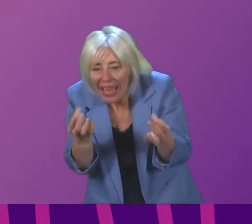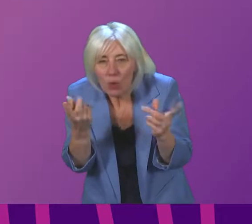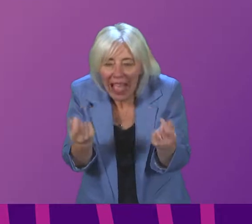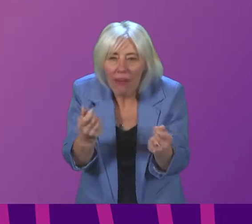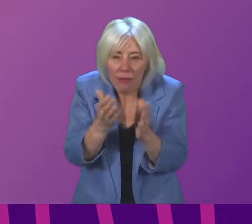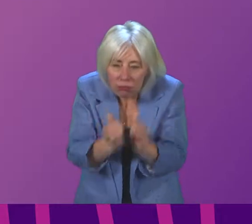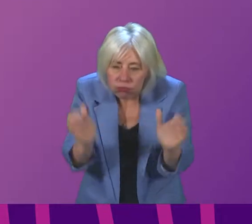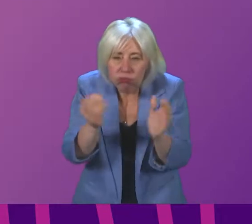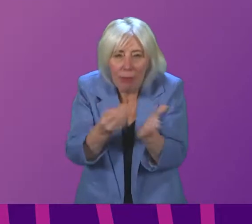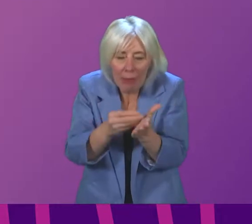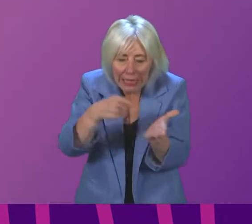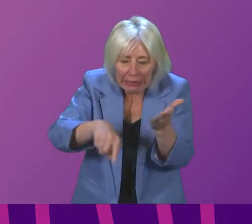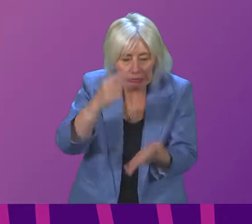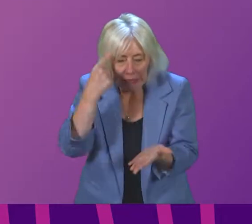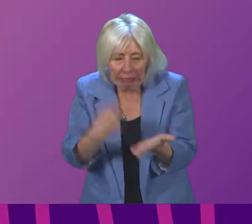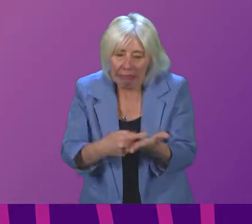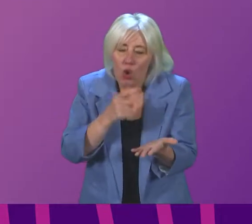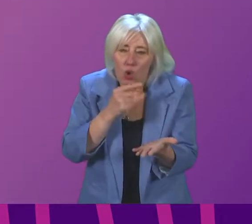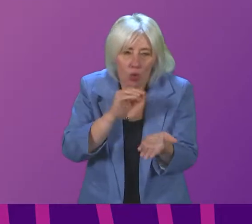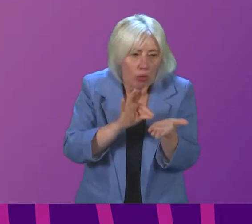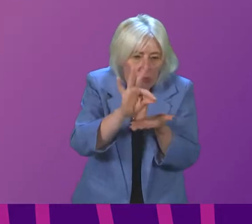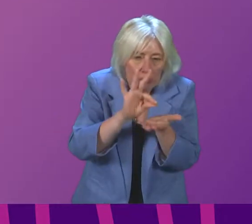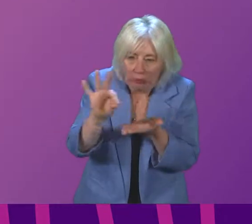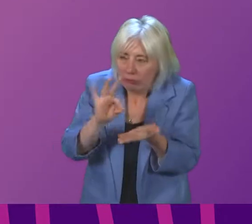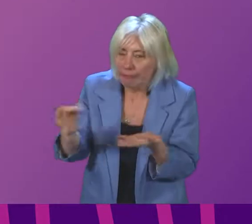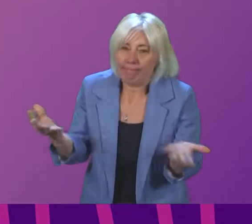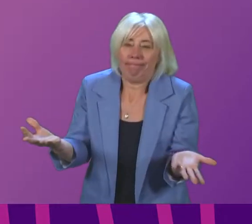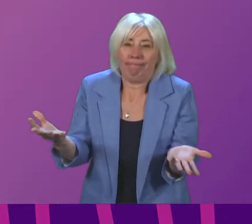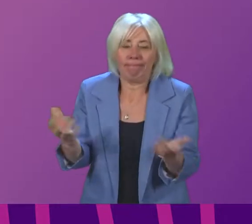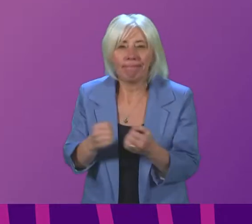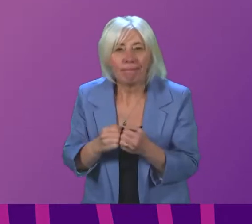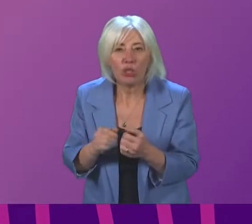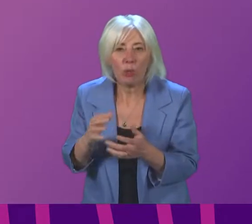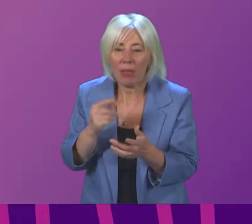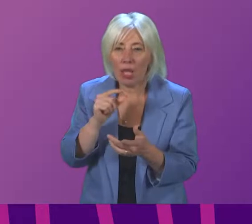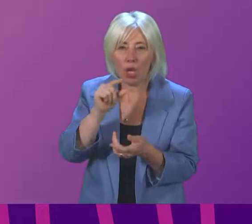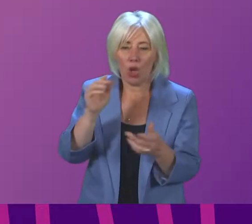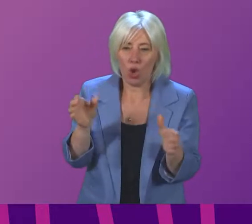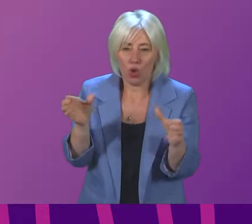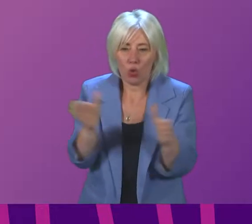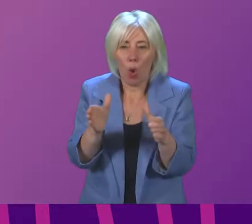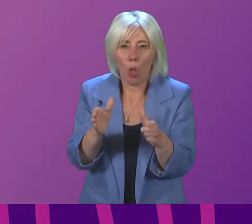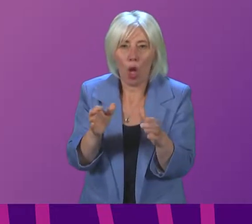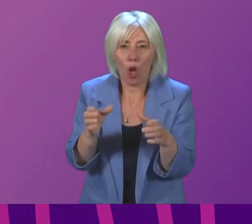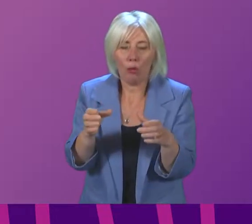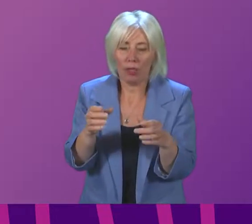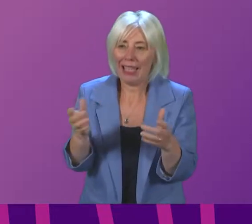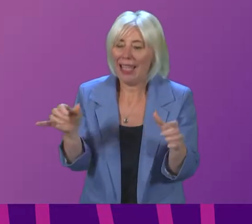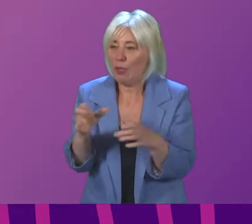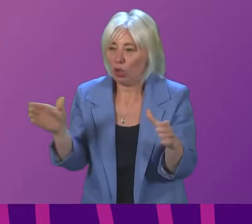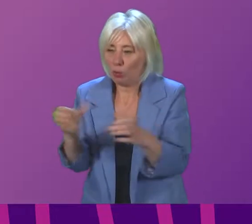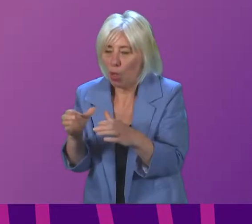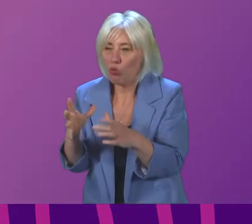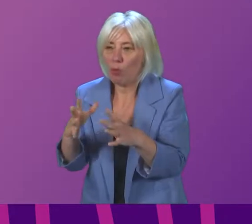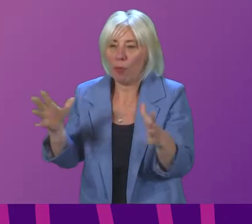pot of money there are difficult decisions to be made about how thinly that is spread versus giving perhaps a smaller group of businesses more significant